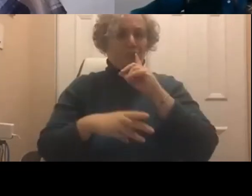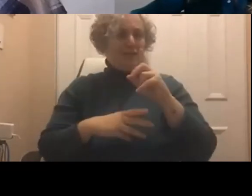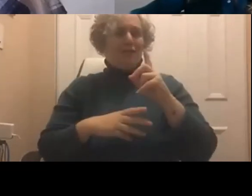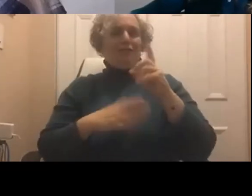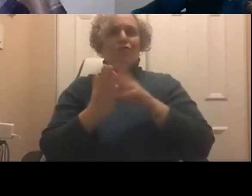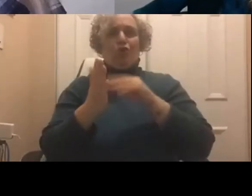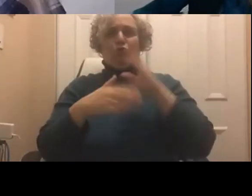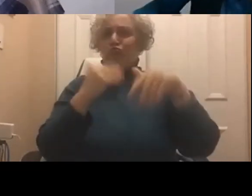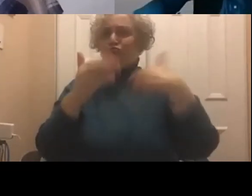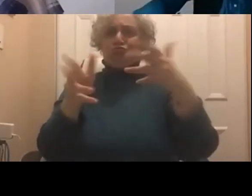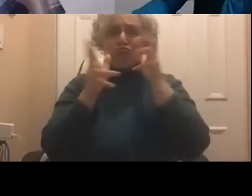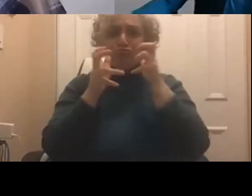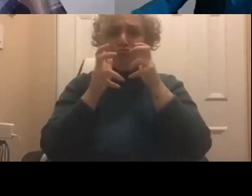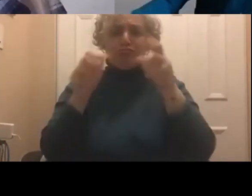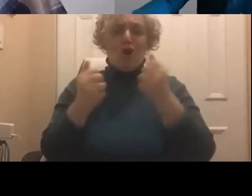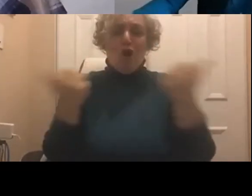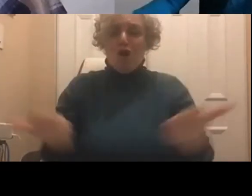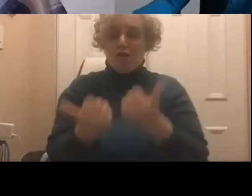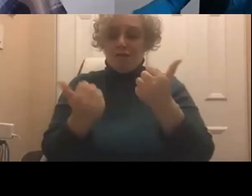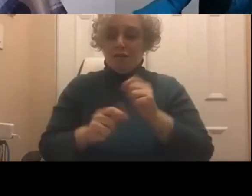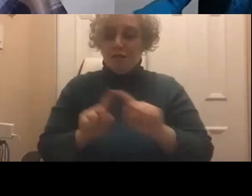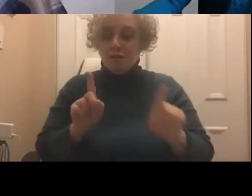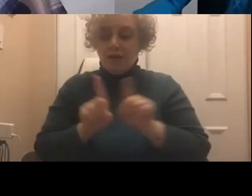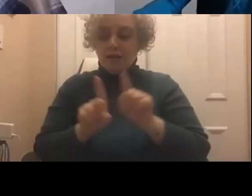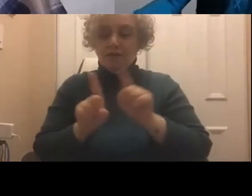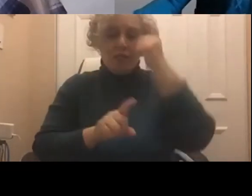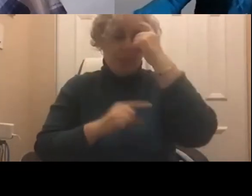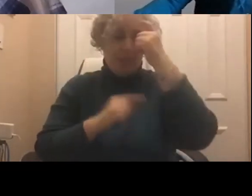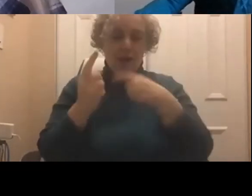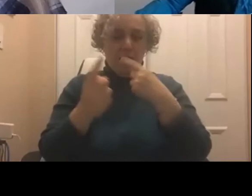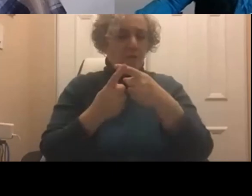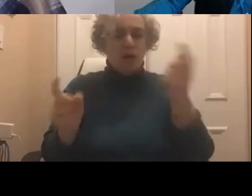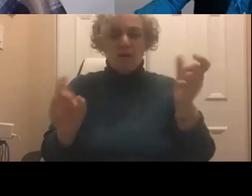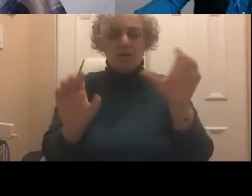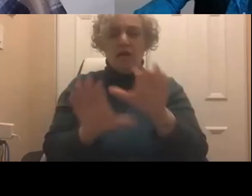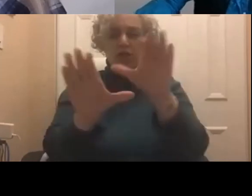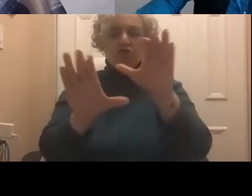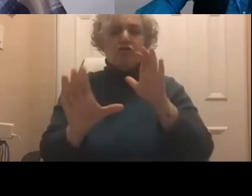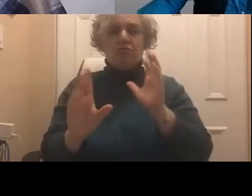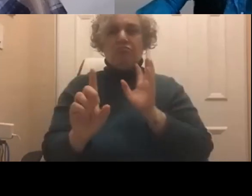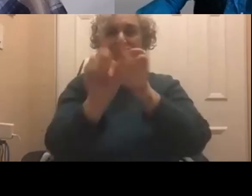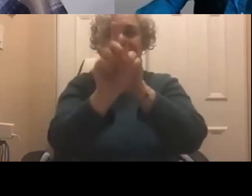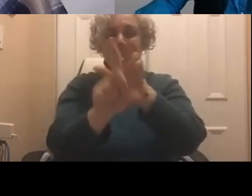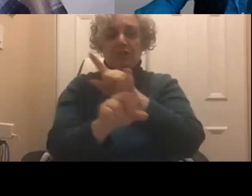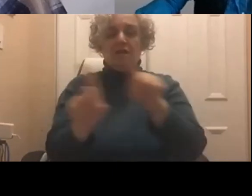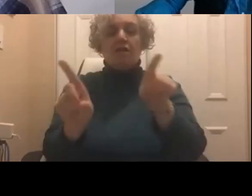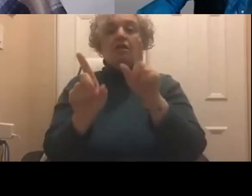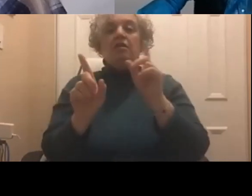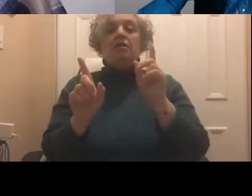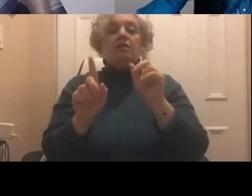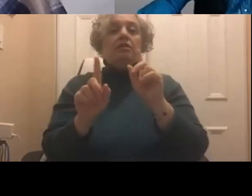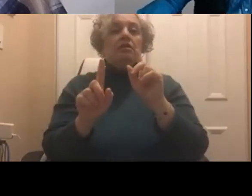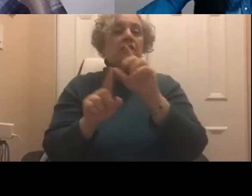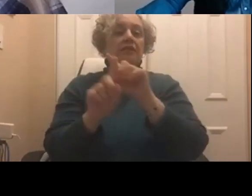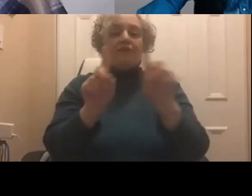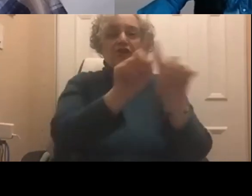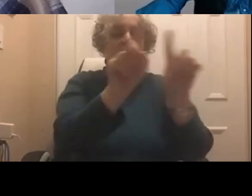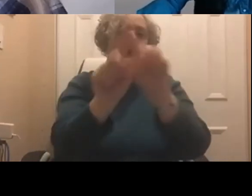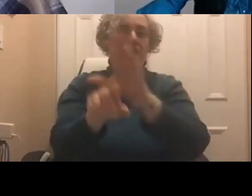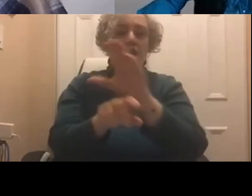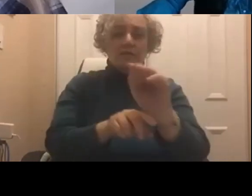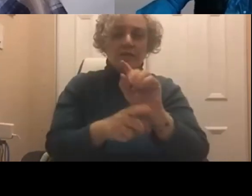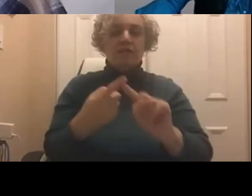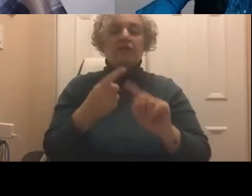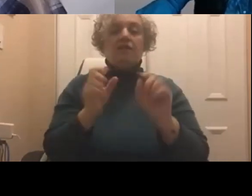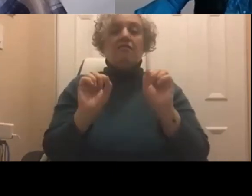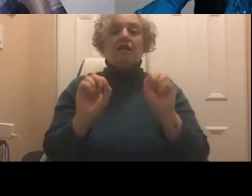I'm just trying to think about, you know, what kind of actionable things that we could do in different companies that's going to really have